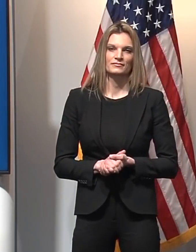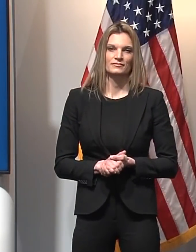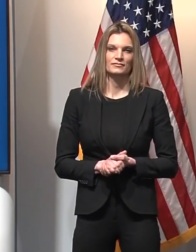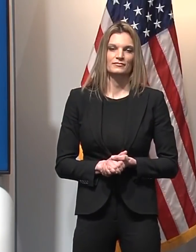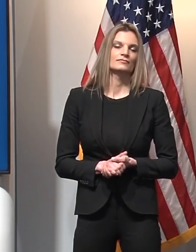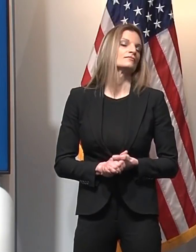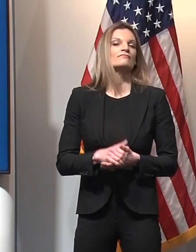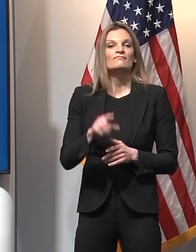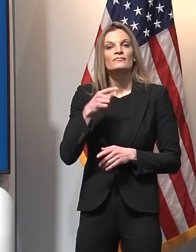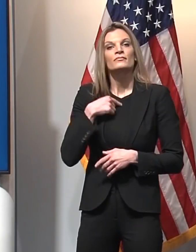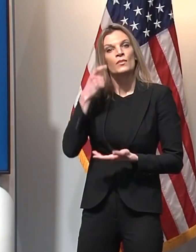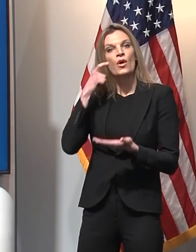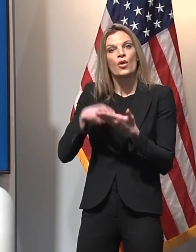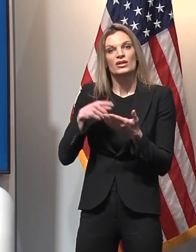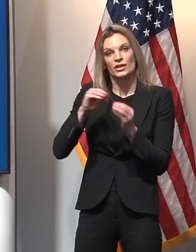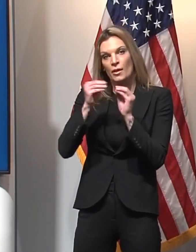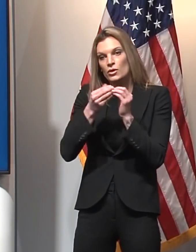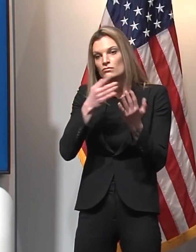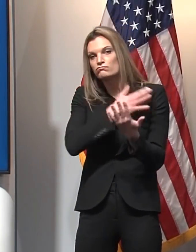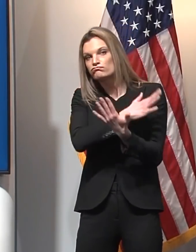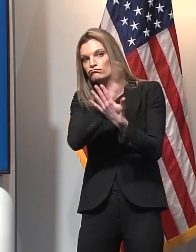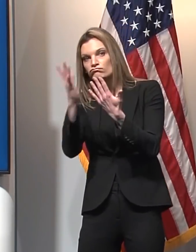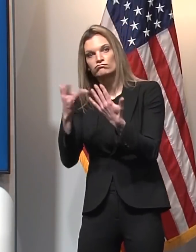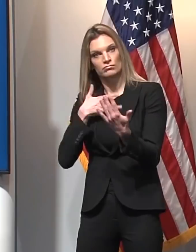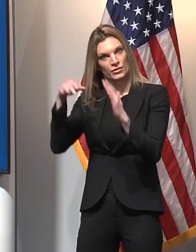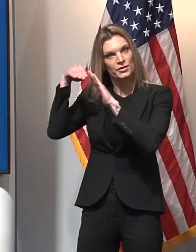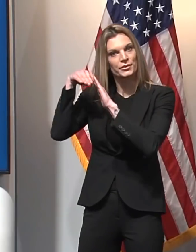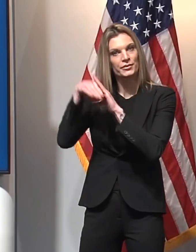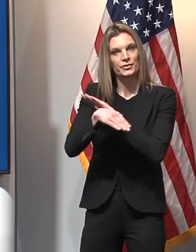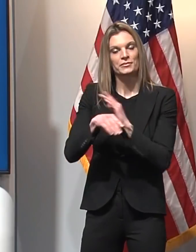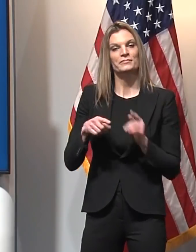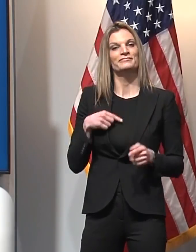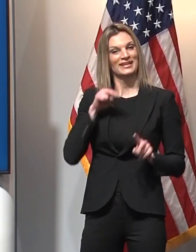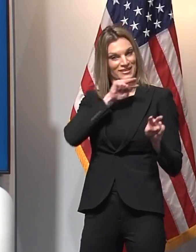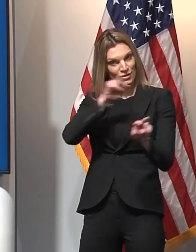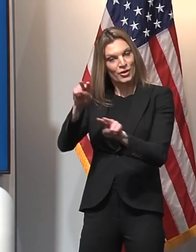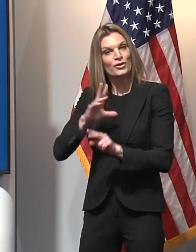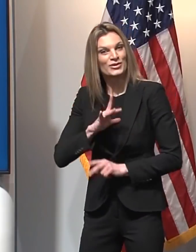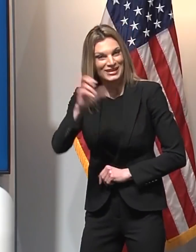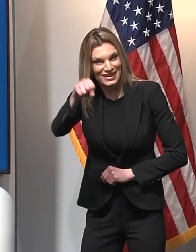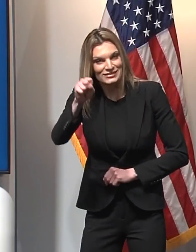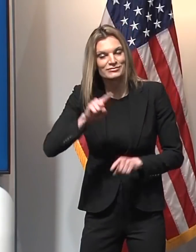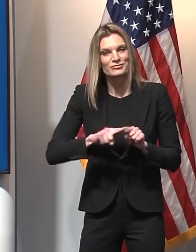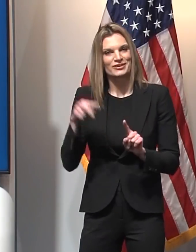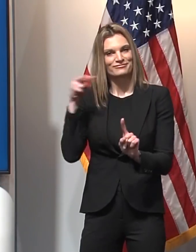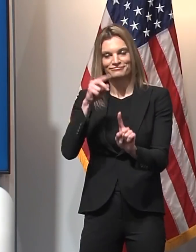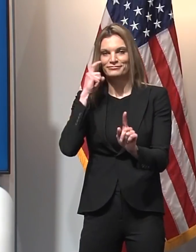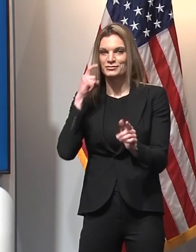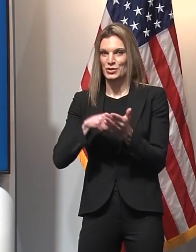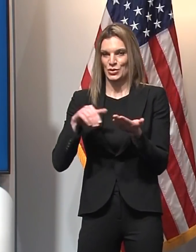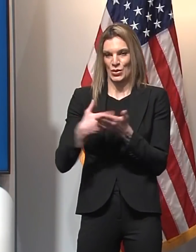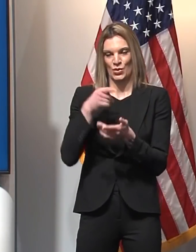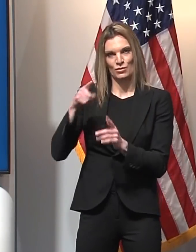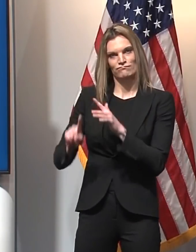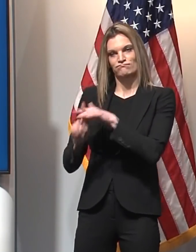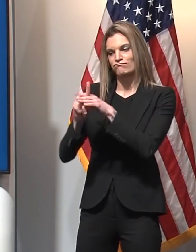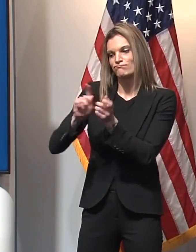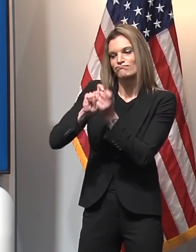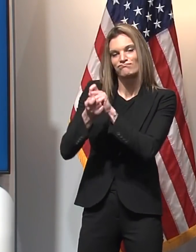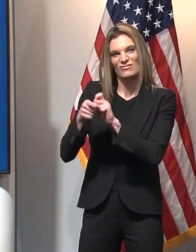numbers continue to trend overall in the right direction, I'm very concerned about what we are seeing with the new B.1.1.7 variant.